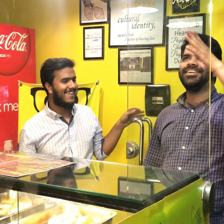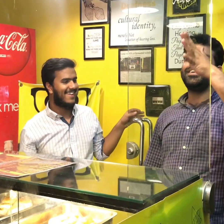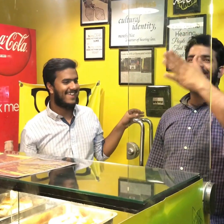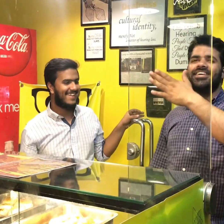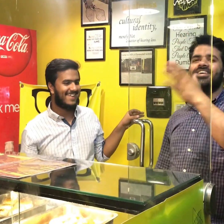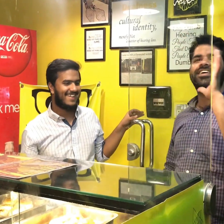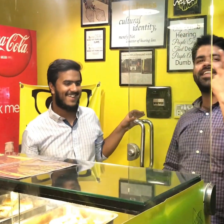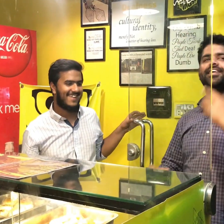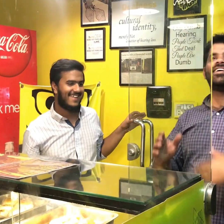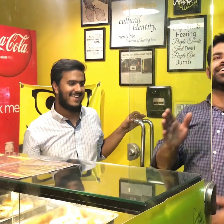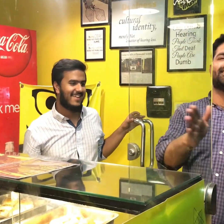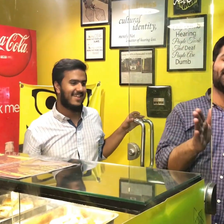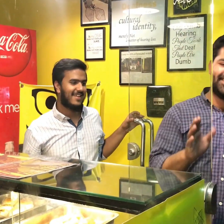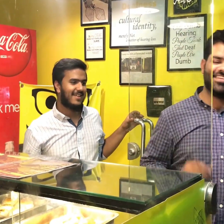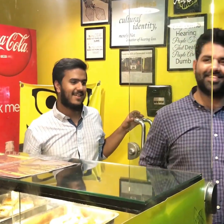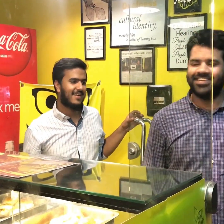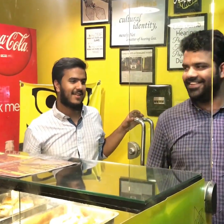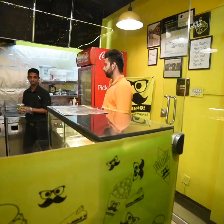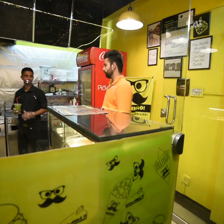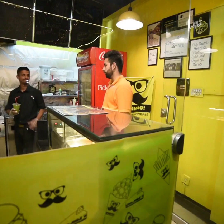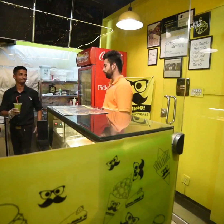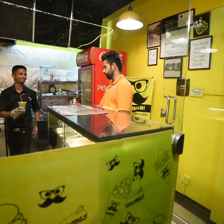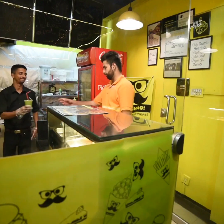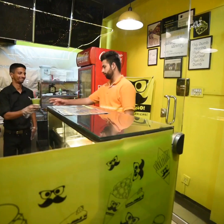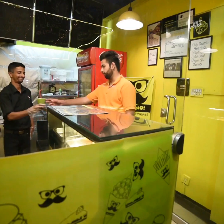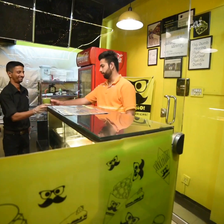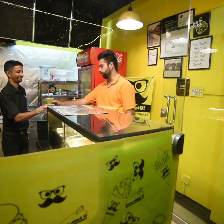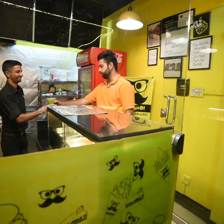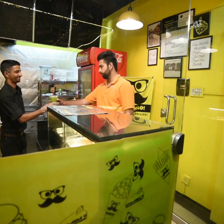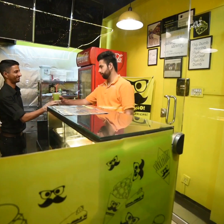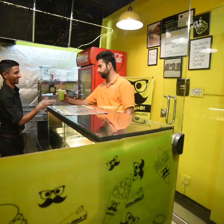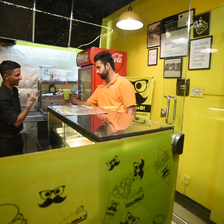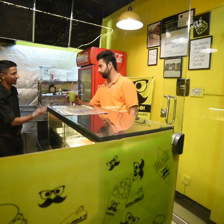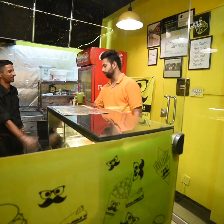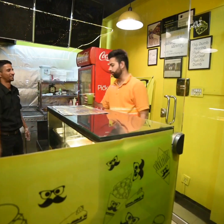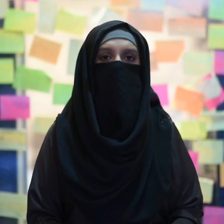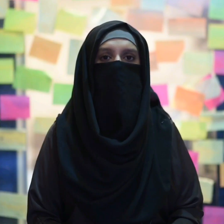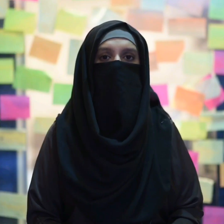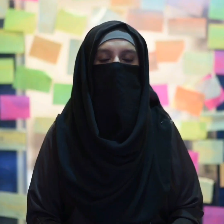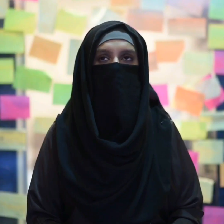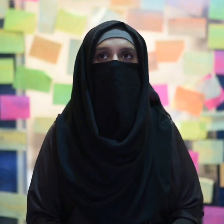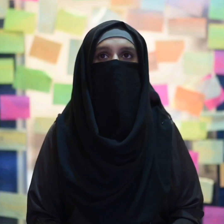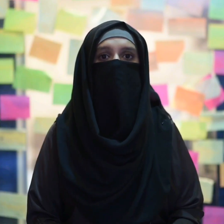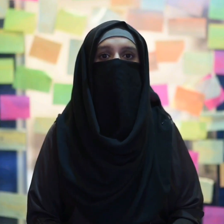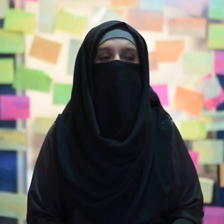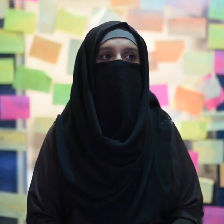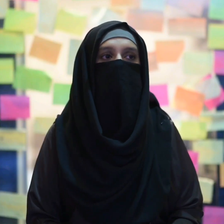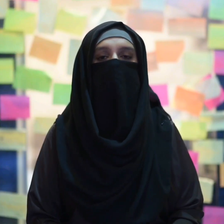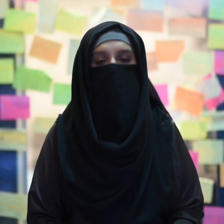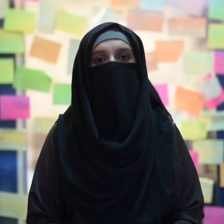to hire more and more people in his cafe and create more employment opportunities for deaf and hard of hearing